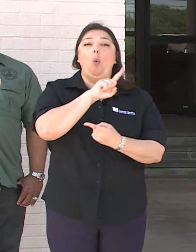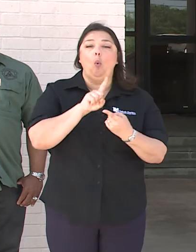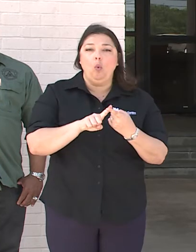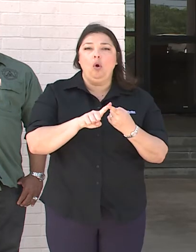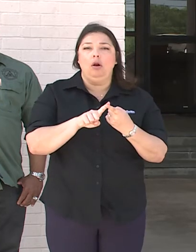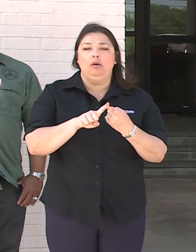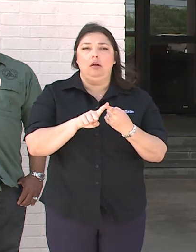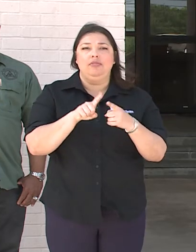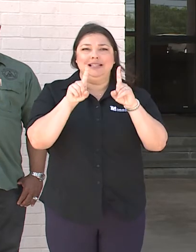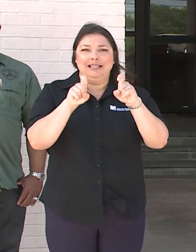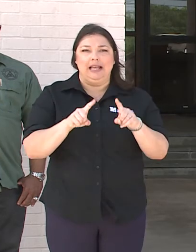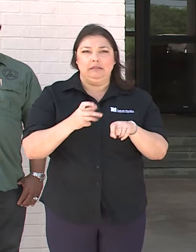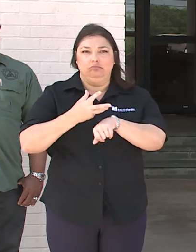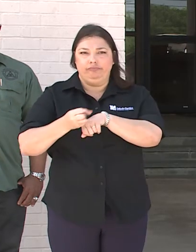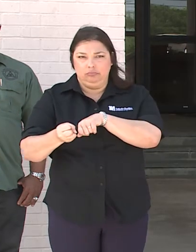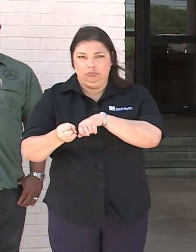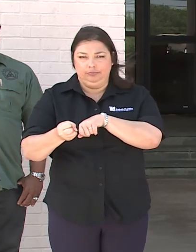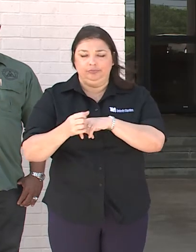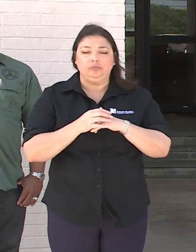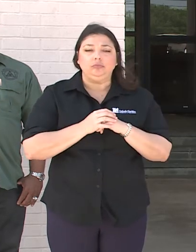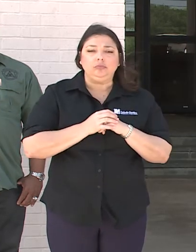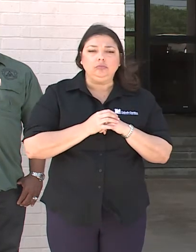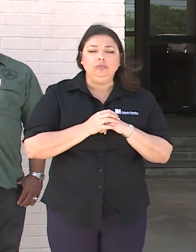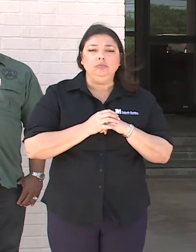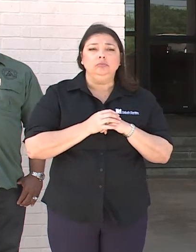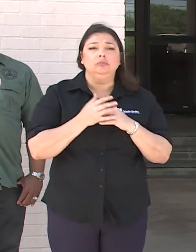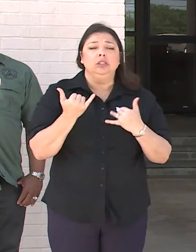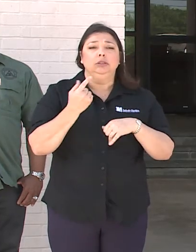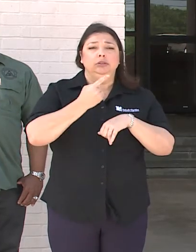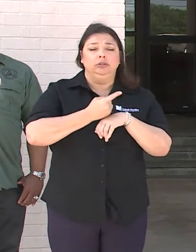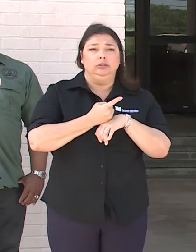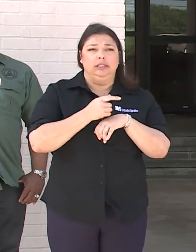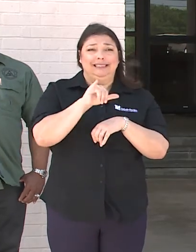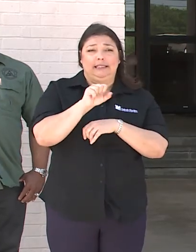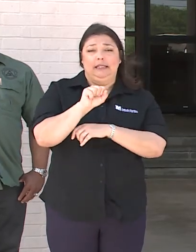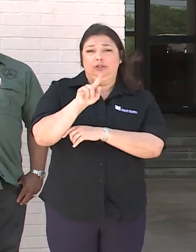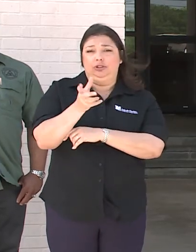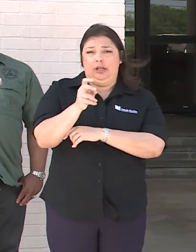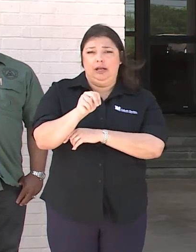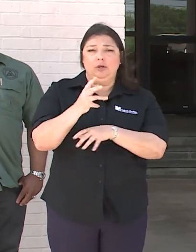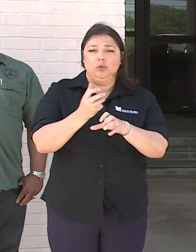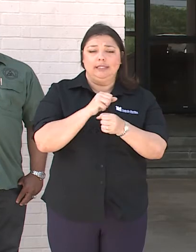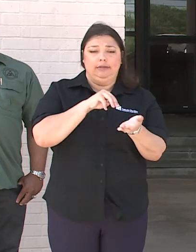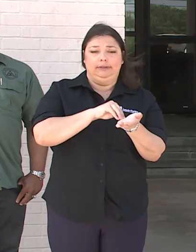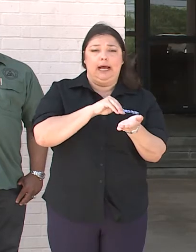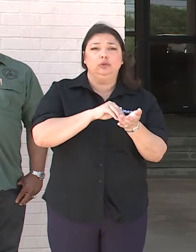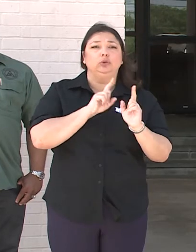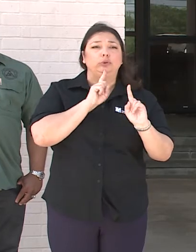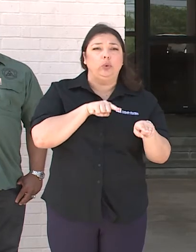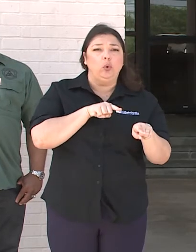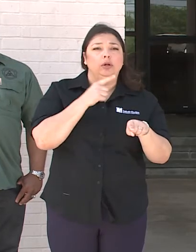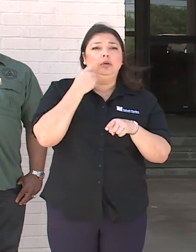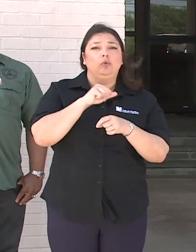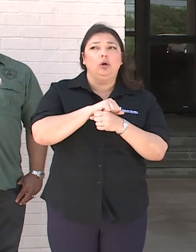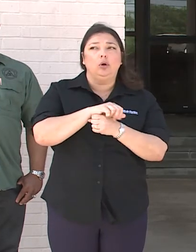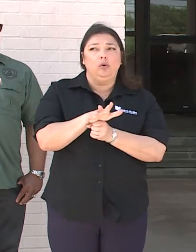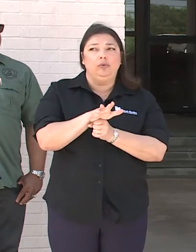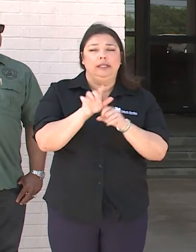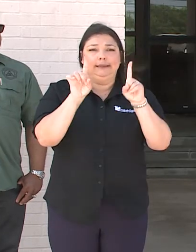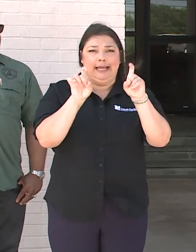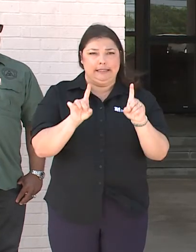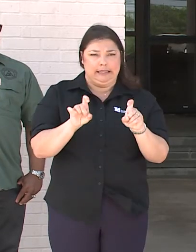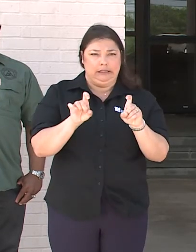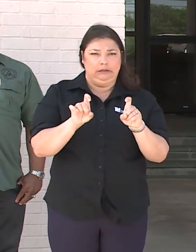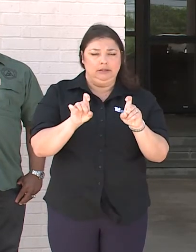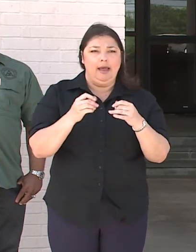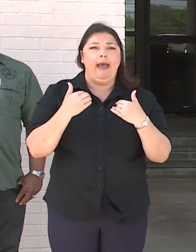day's allotted tests have been administered. St. John Parish residents who have received a physician's order for COVID-19 testing